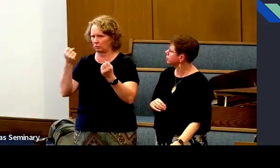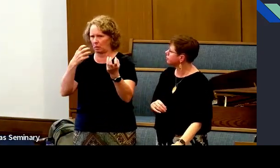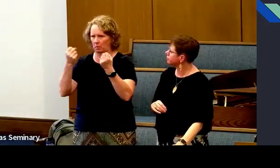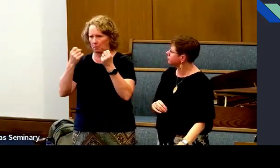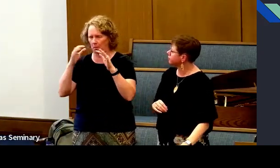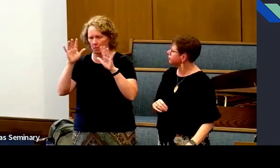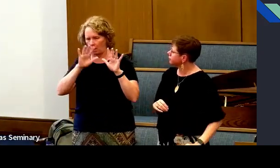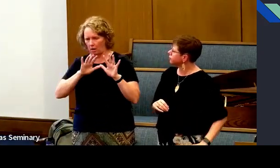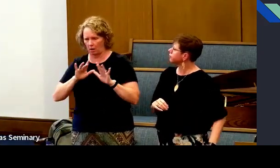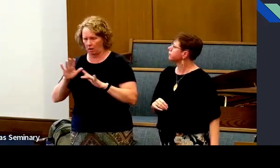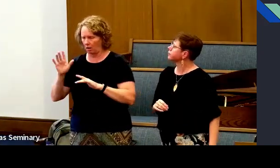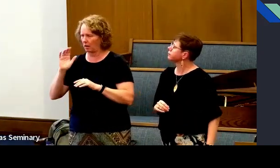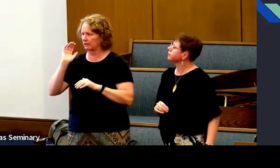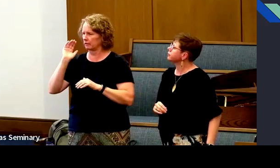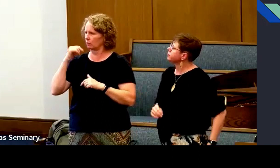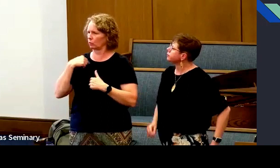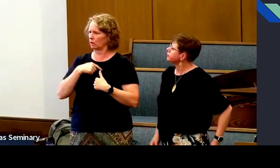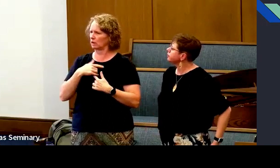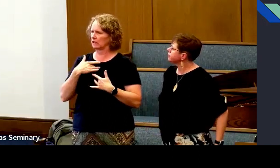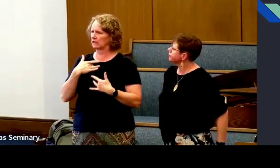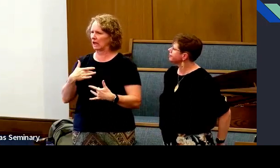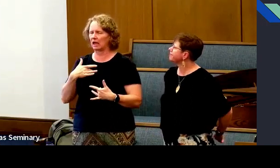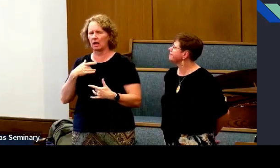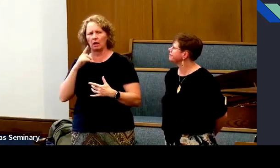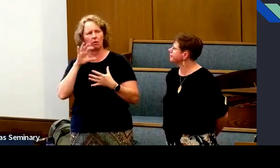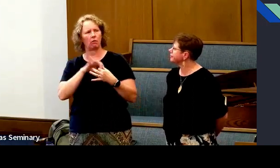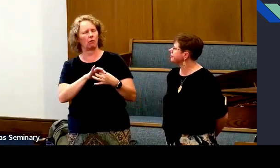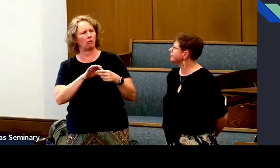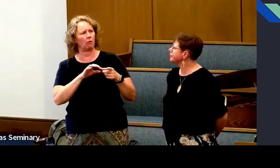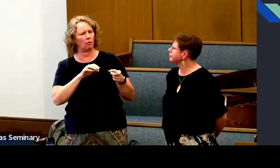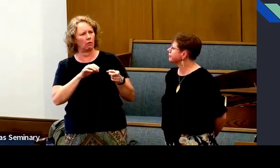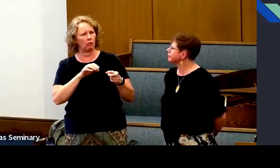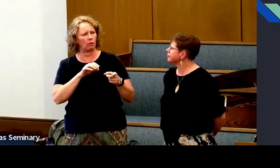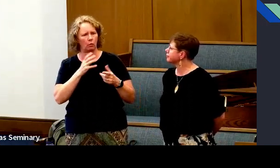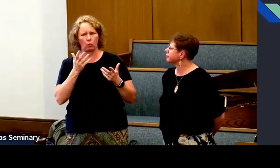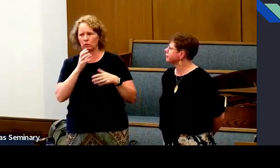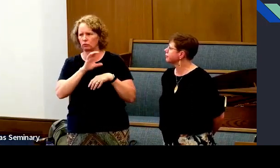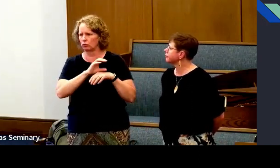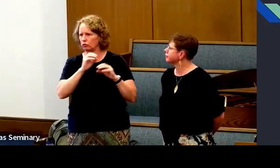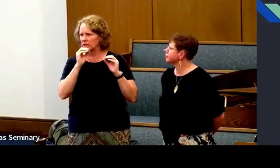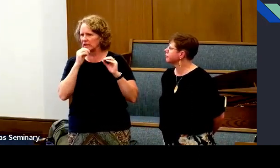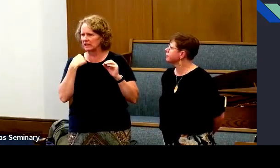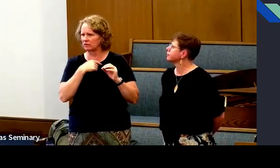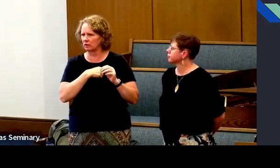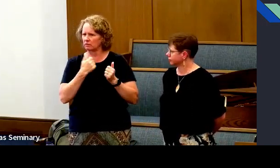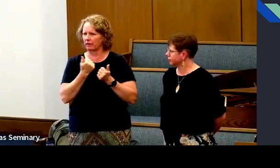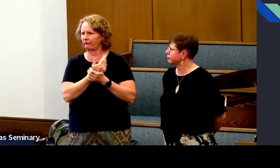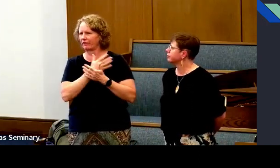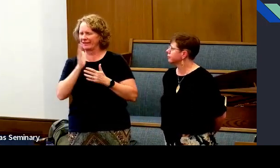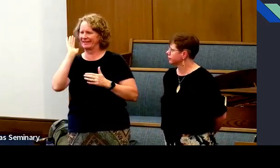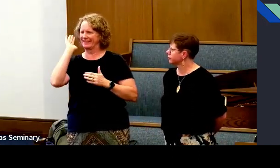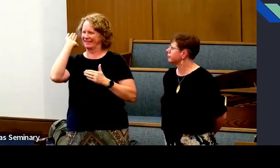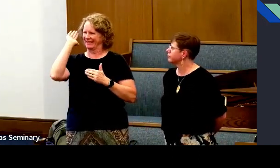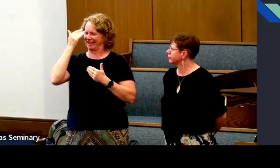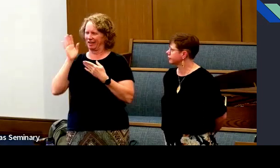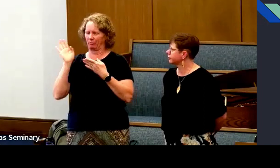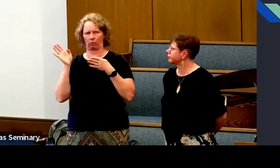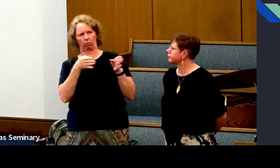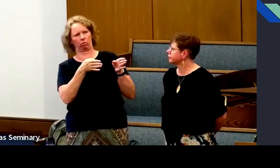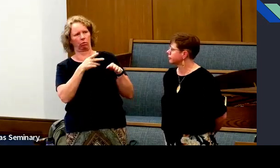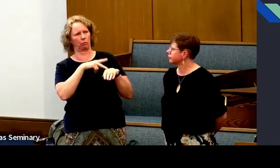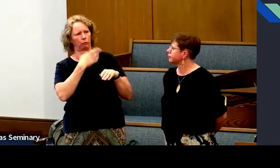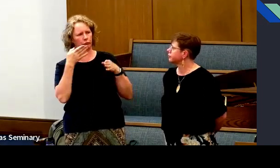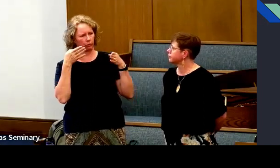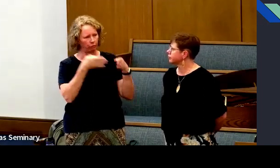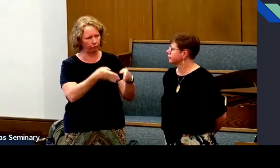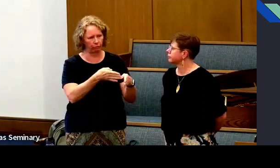Okay. Understand that as we've talked about priesthood and all of what priesthood can mean, the church teaches